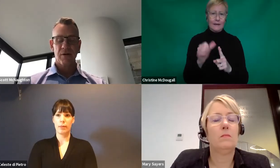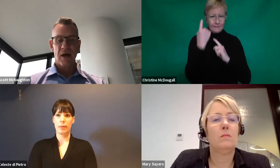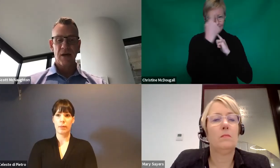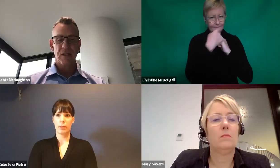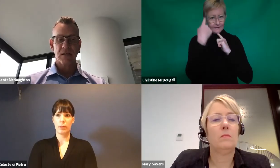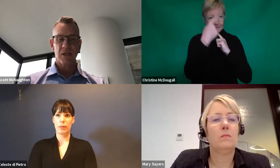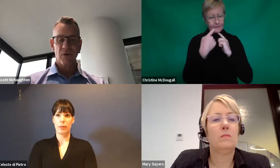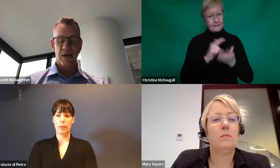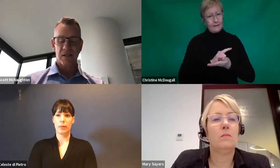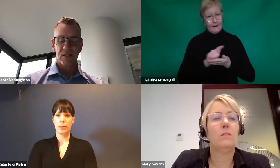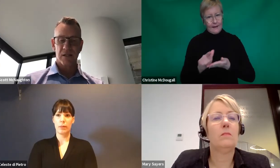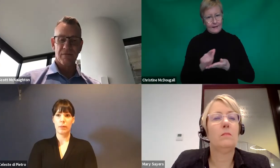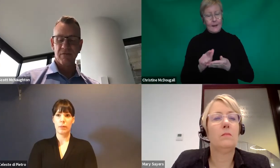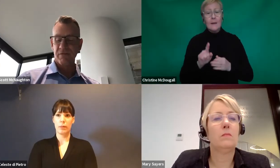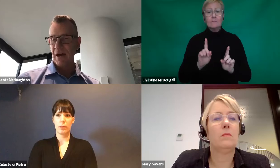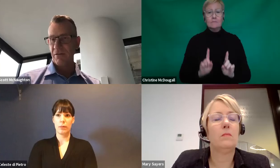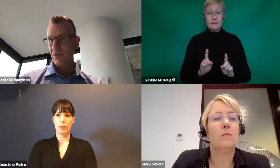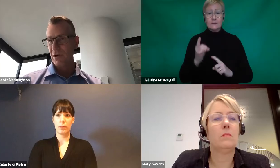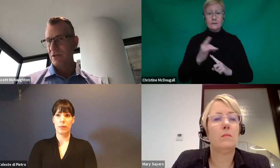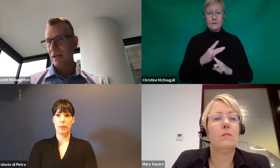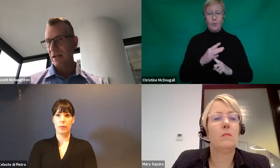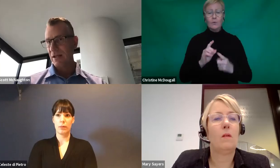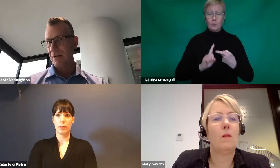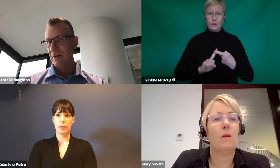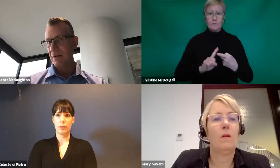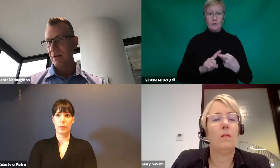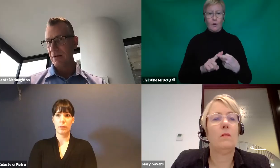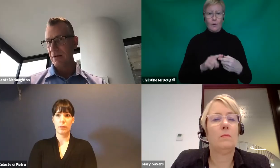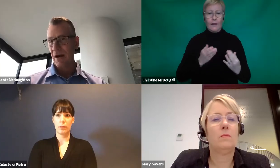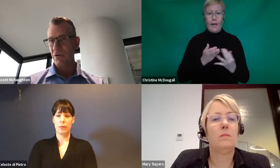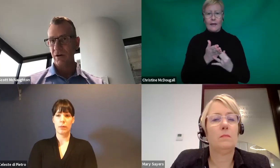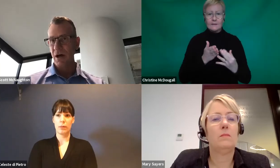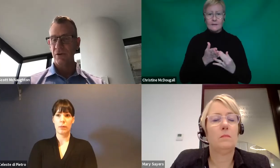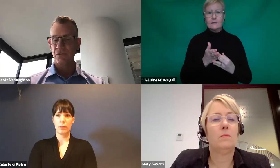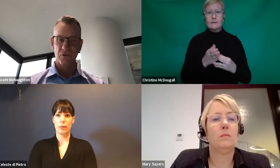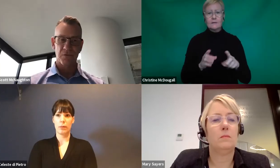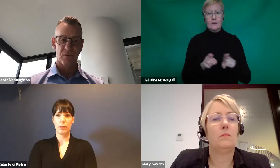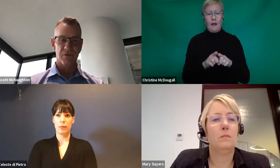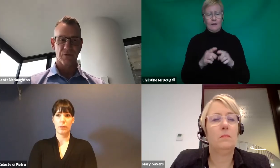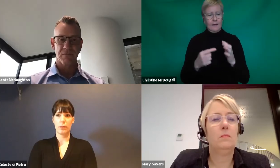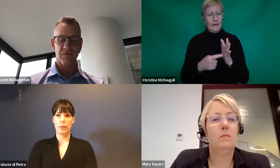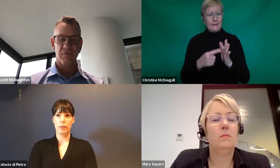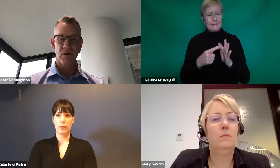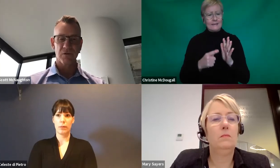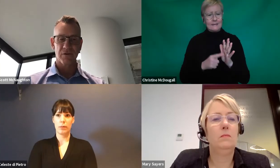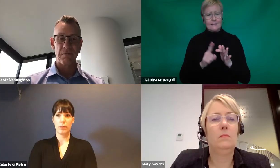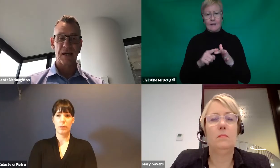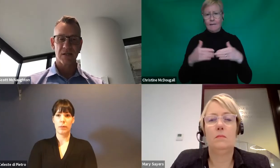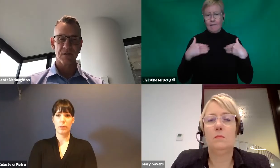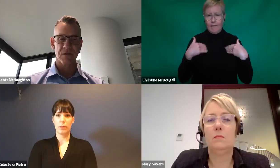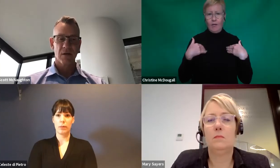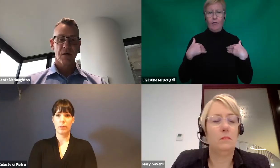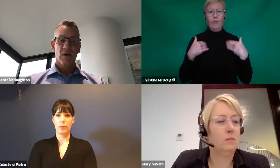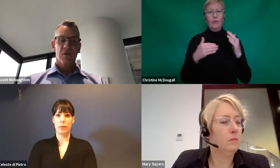important that they continue to access those, even if they are through those telepractice or online or Zooms or those sorts of mechanisms.